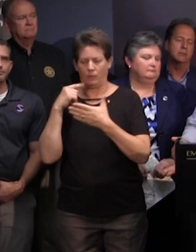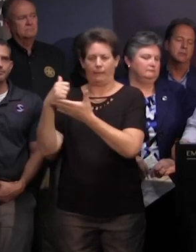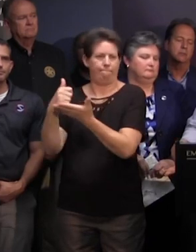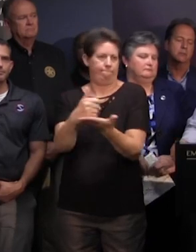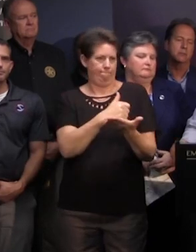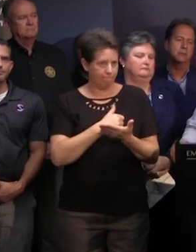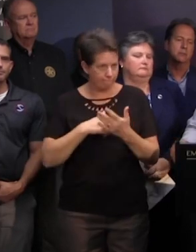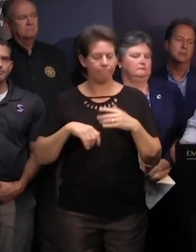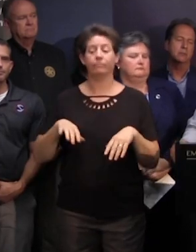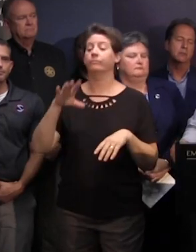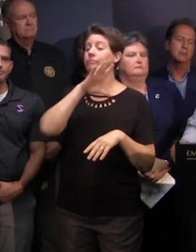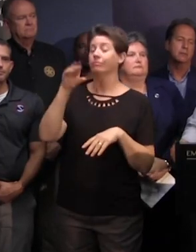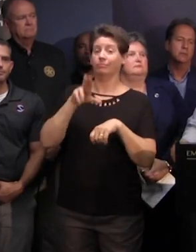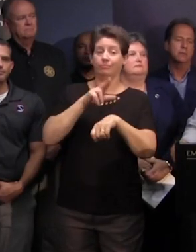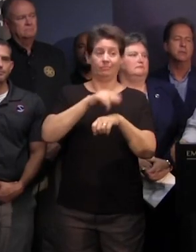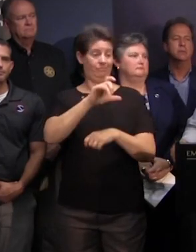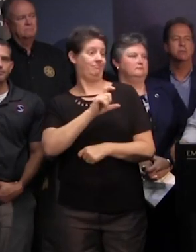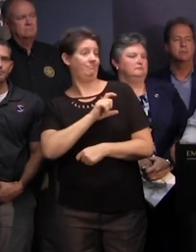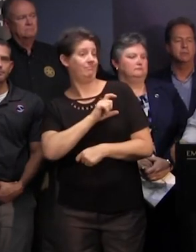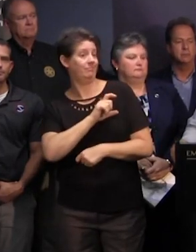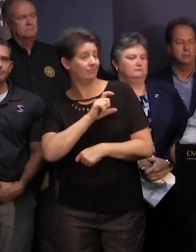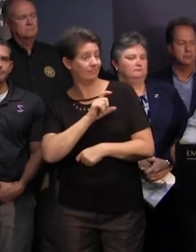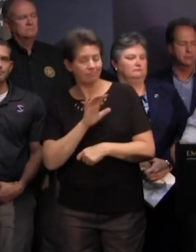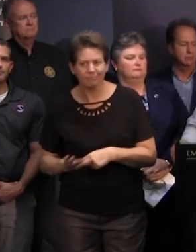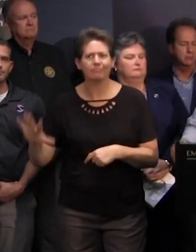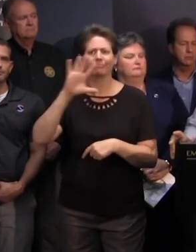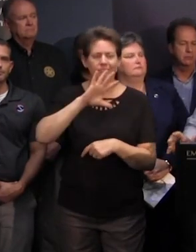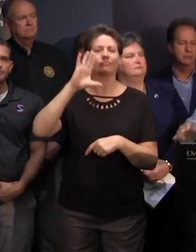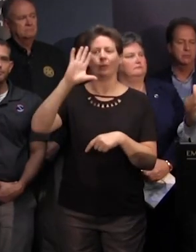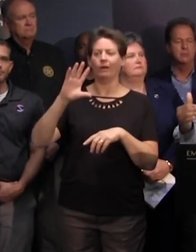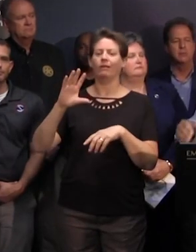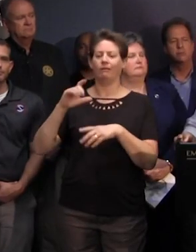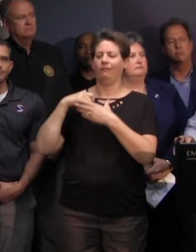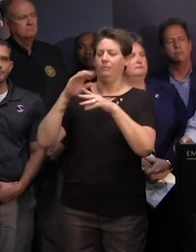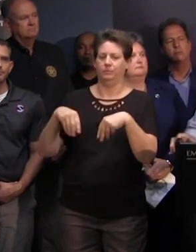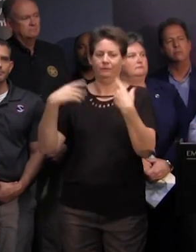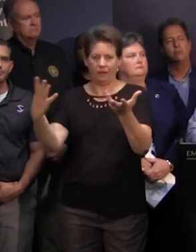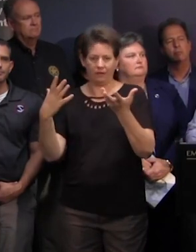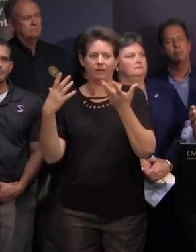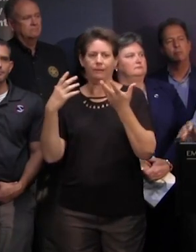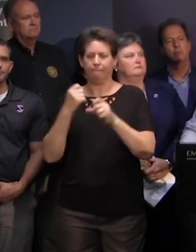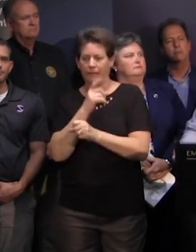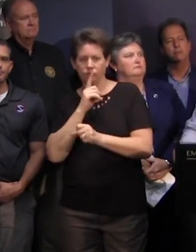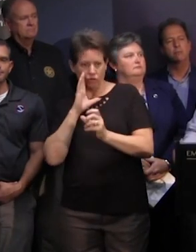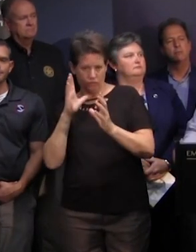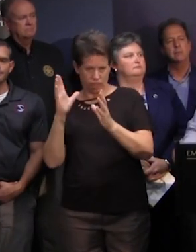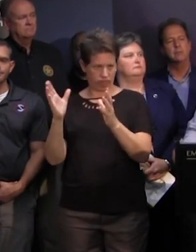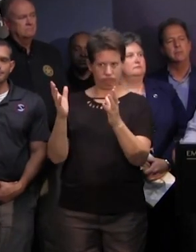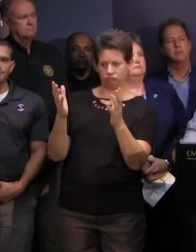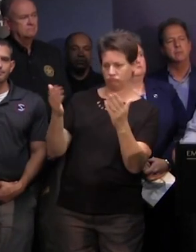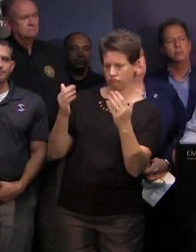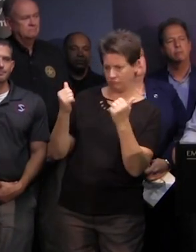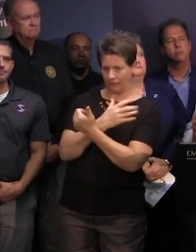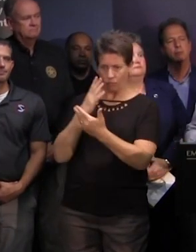and last but not least the troopers and state law enforcement officers will provide line patrol assistance along the uh the